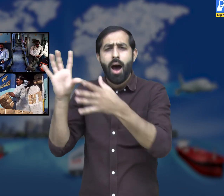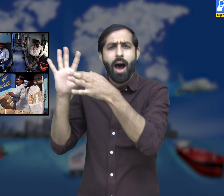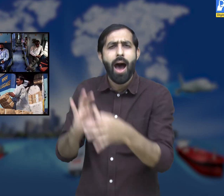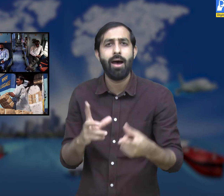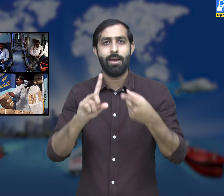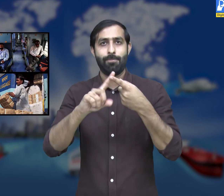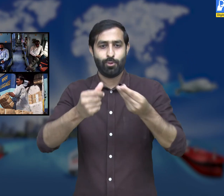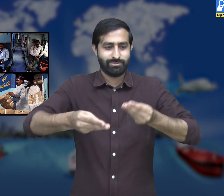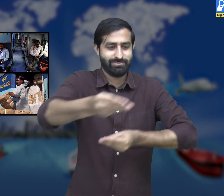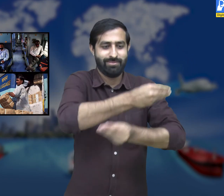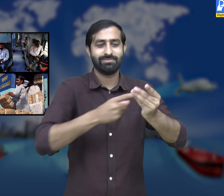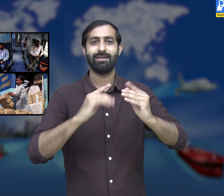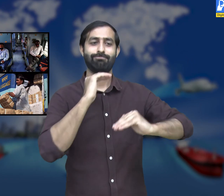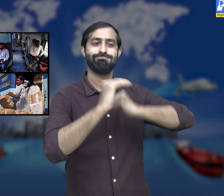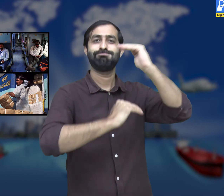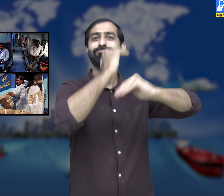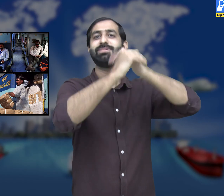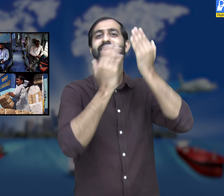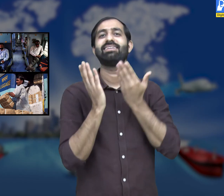development of the country.